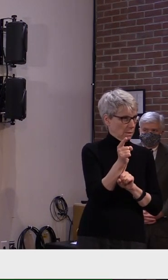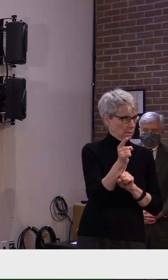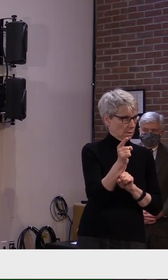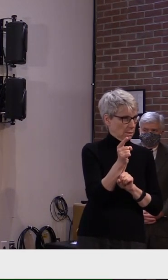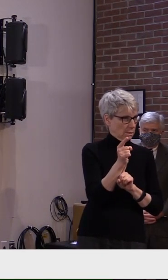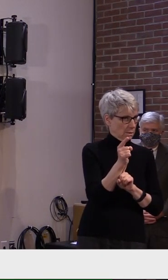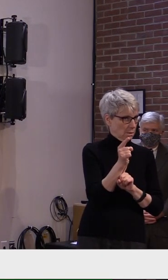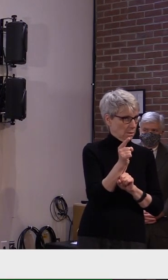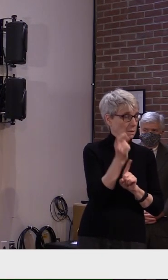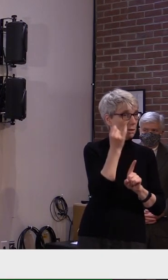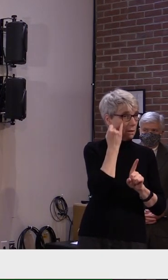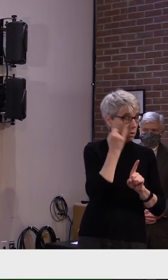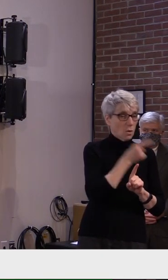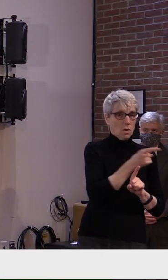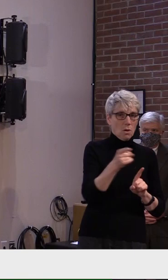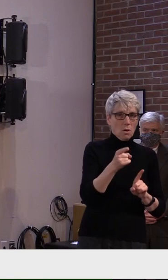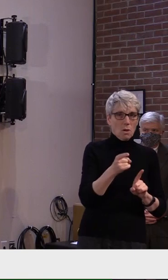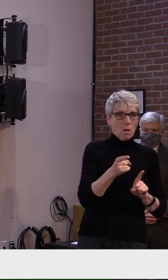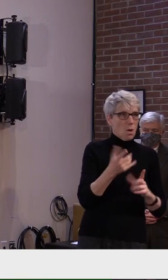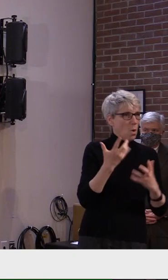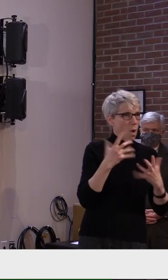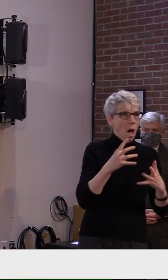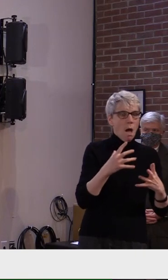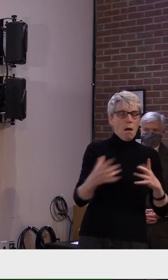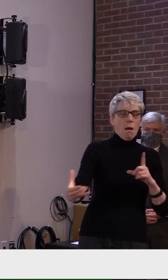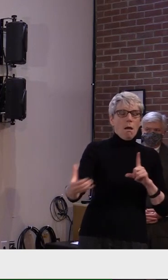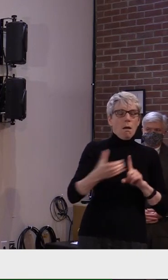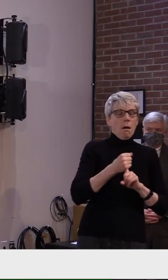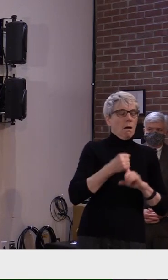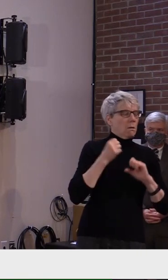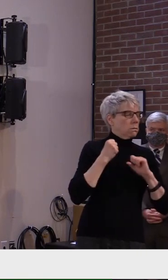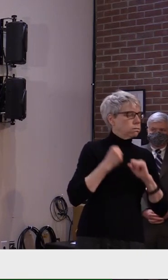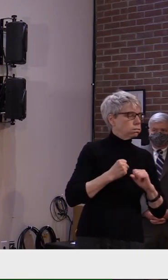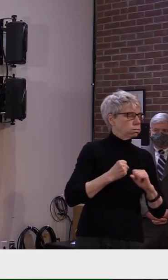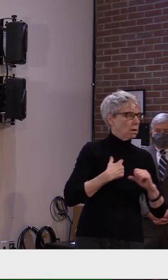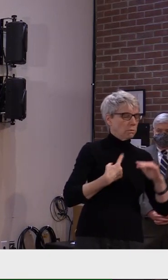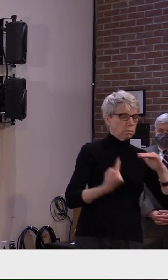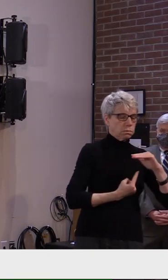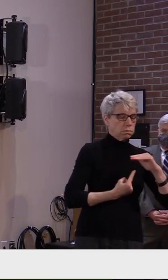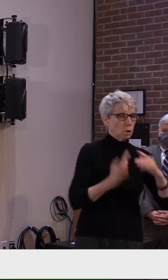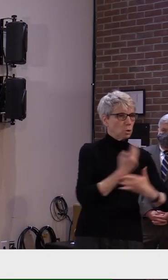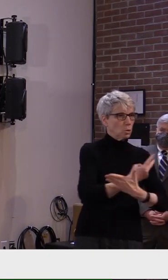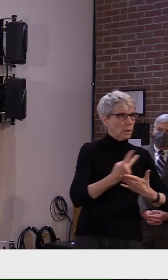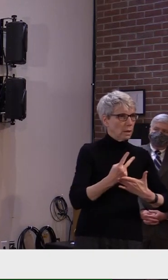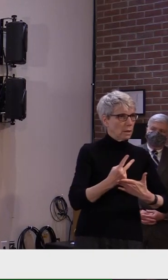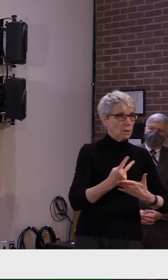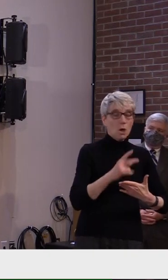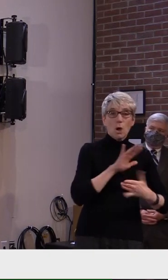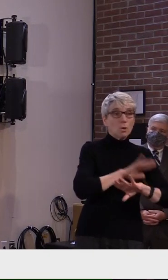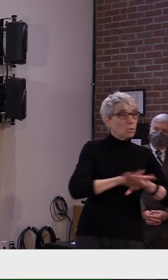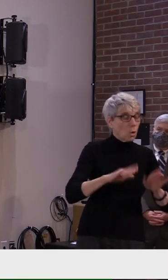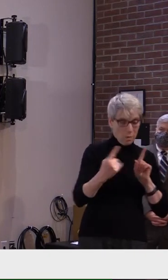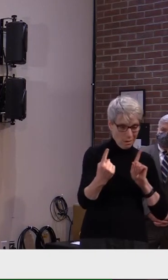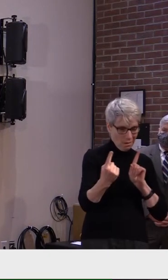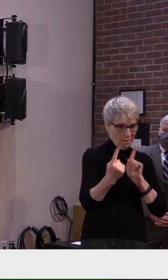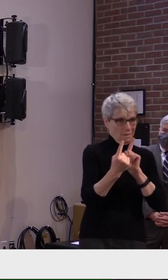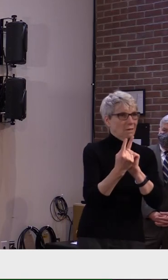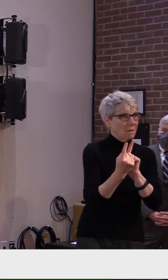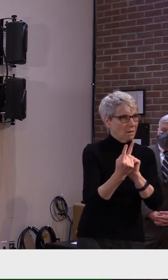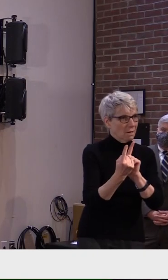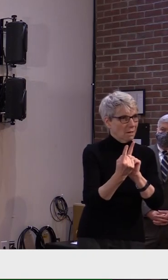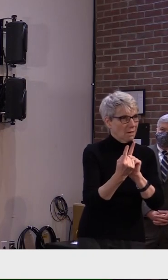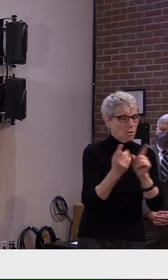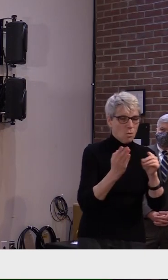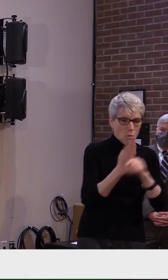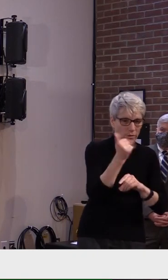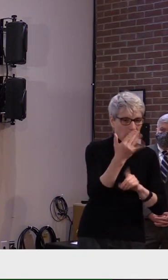named as a contact and have to quarantine, don't be within six feet for greater than 15 minutes of anyone you don't need to